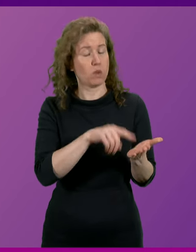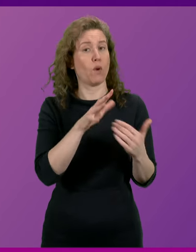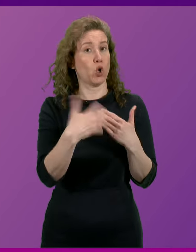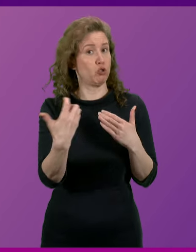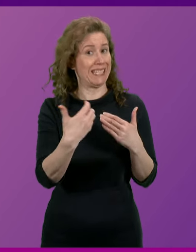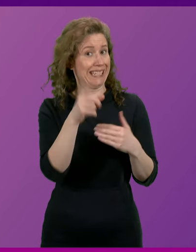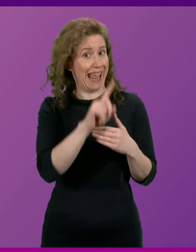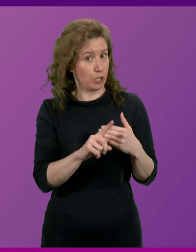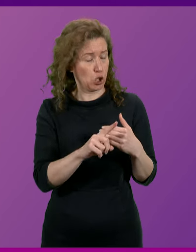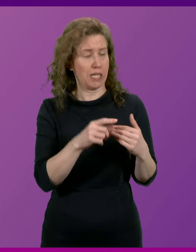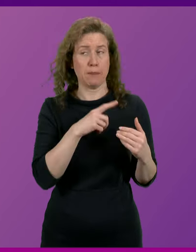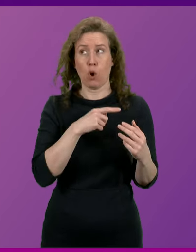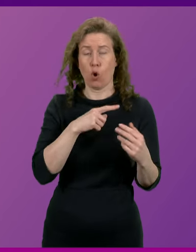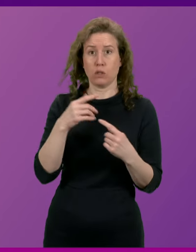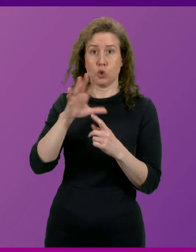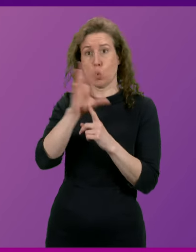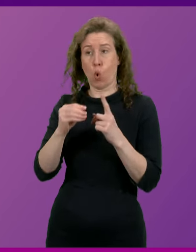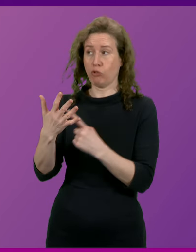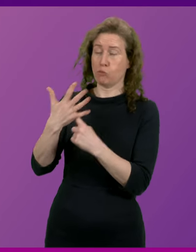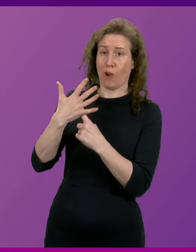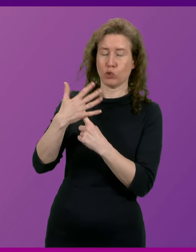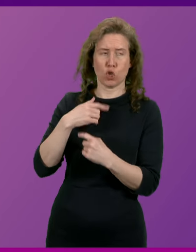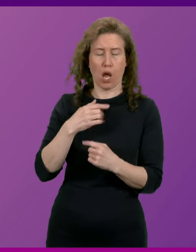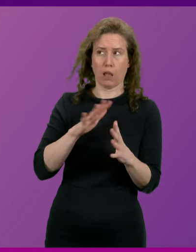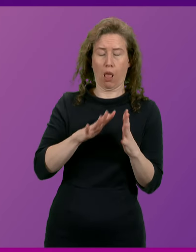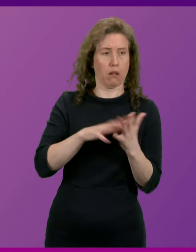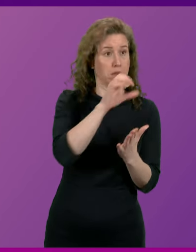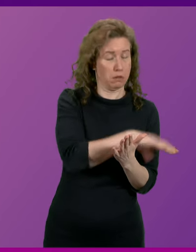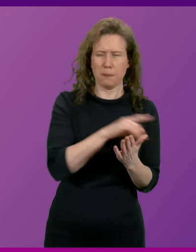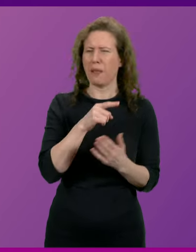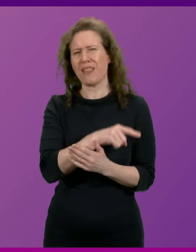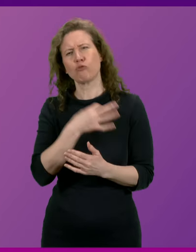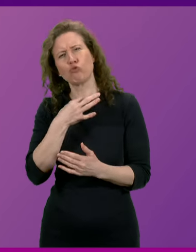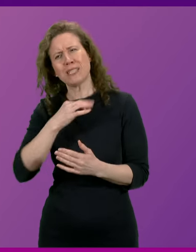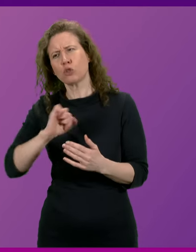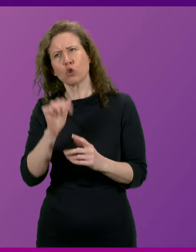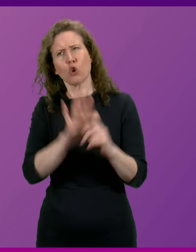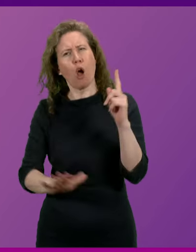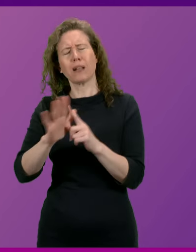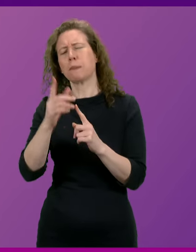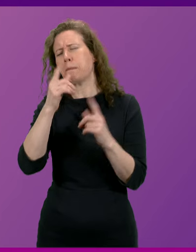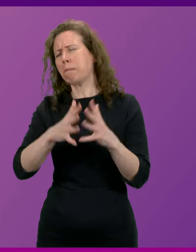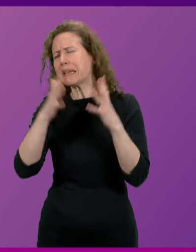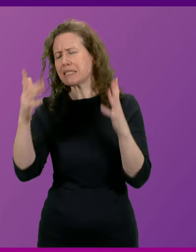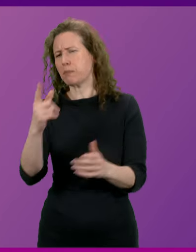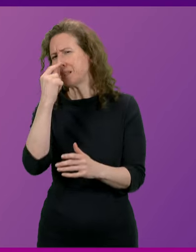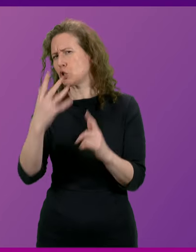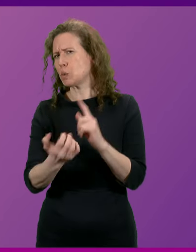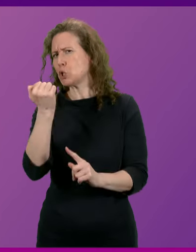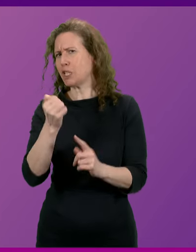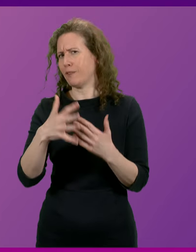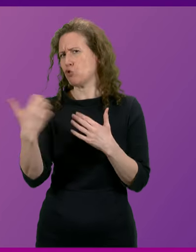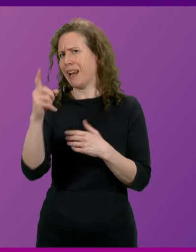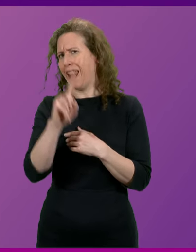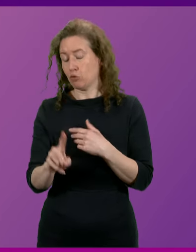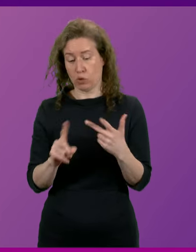giving in to pressure from the Tories, risking squandering Scotland's immense renewable energy potential. Labour in Glasgow used